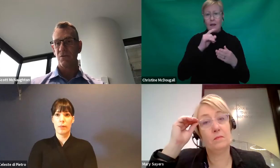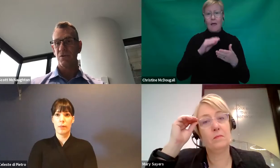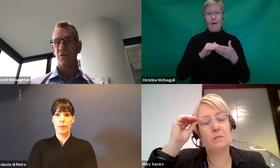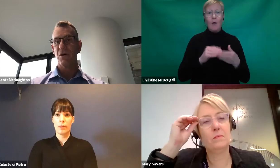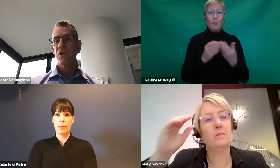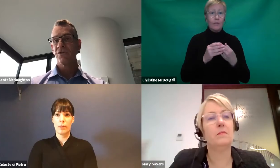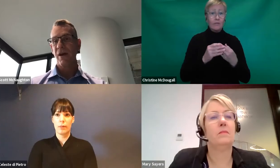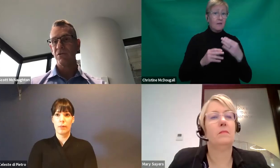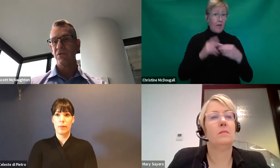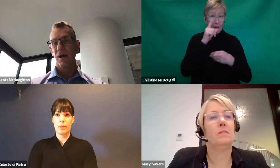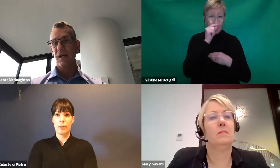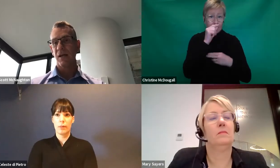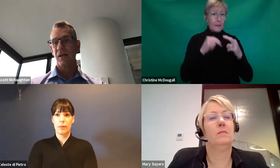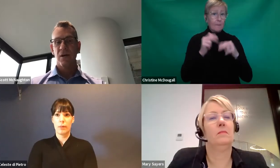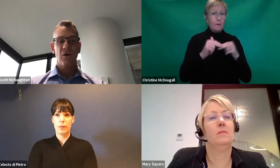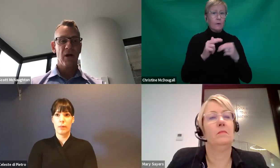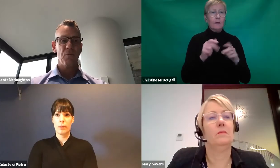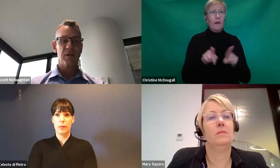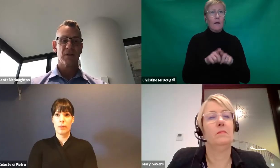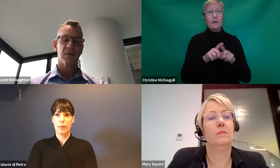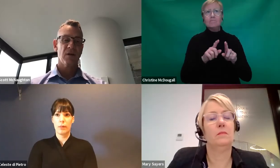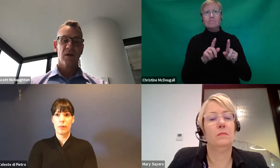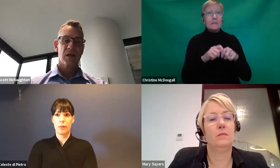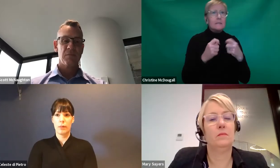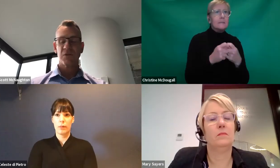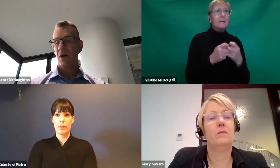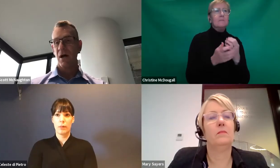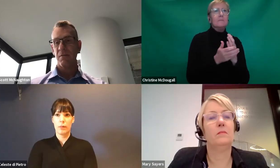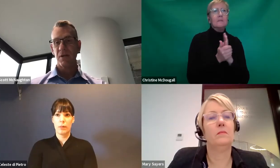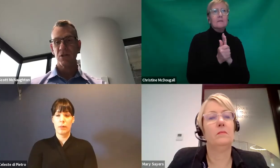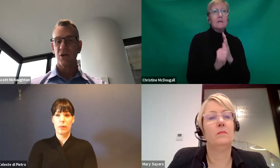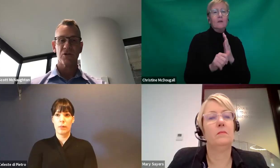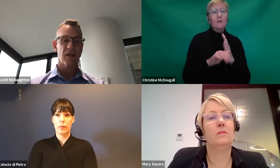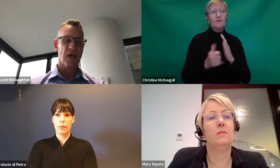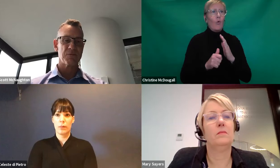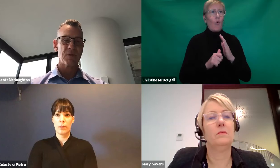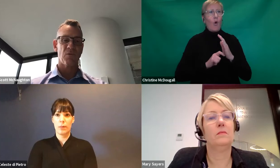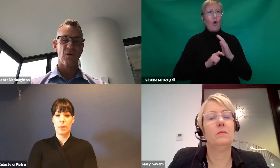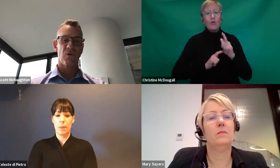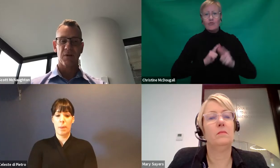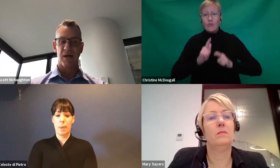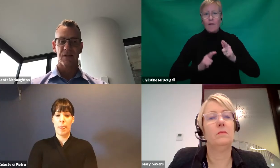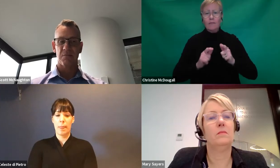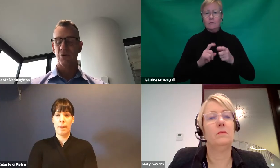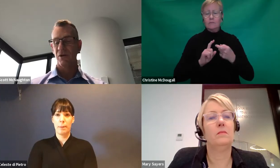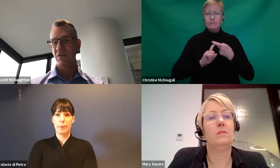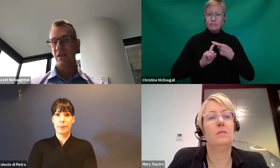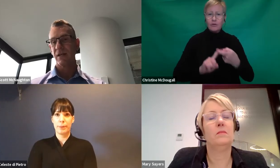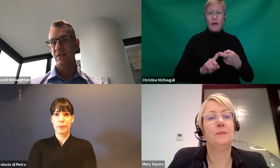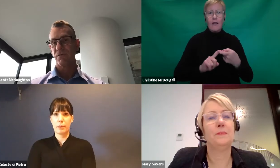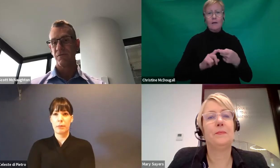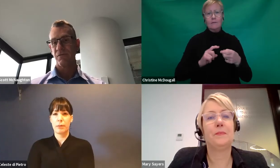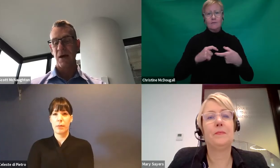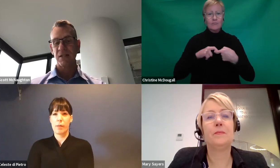skills or travel training or helping to keep time and social engagement in the workplace and building